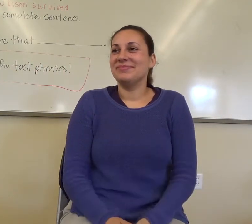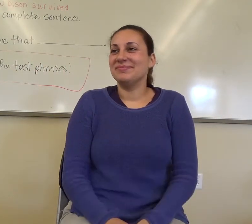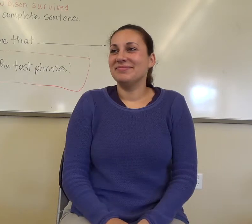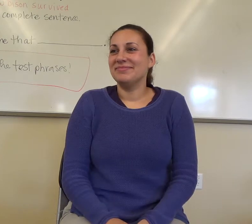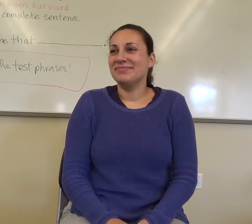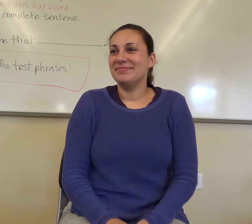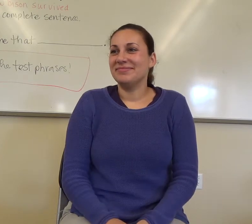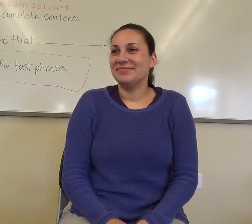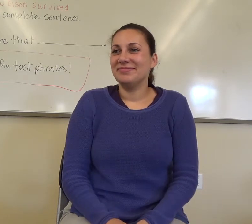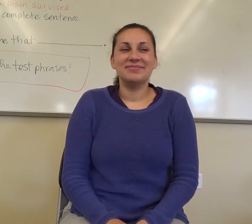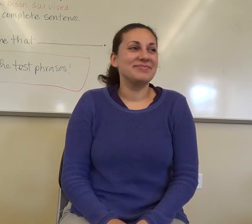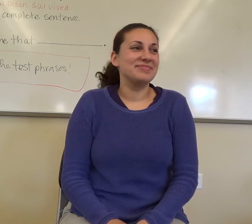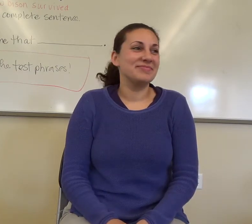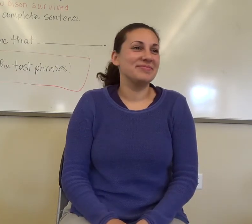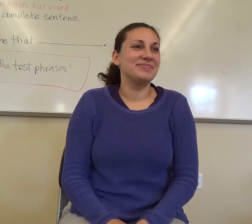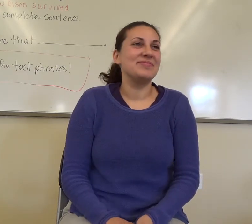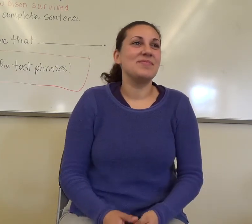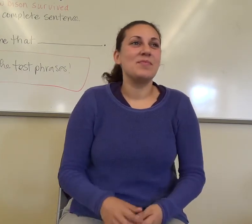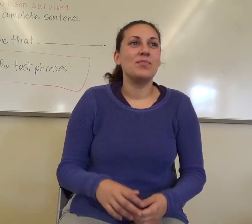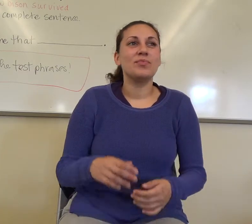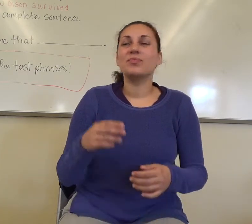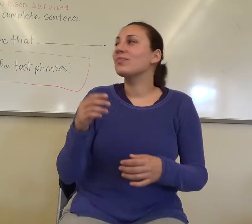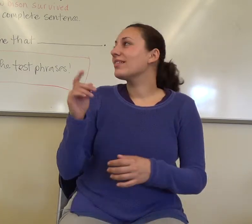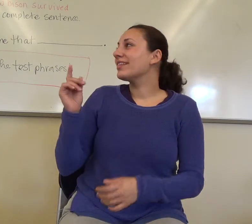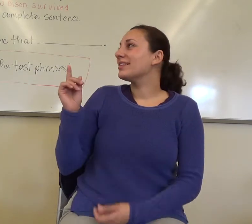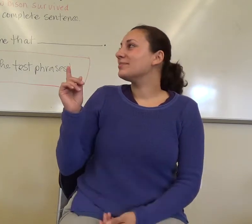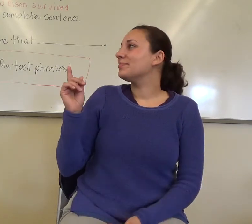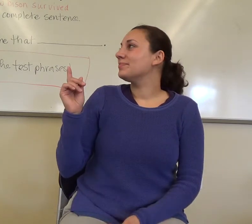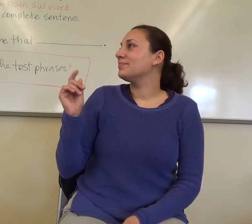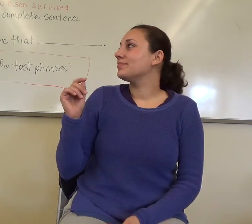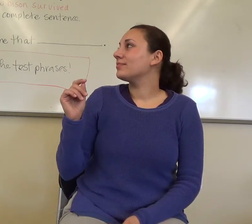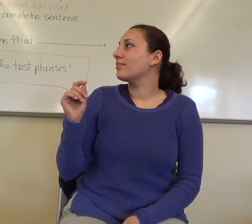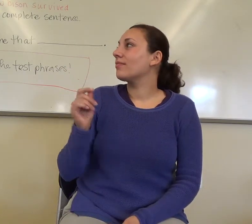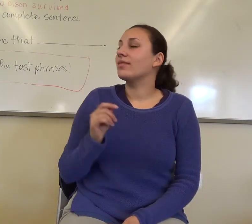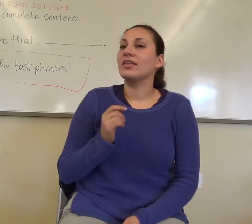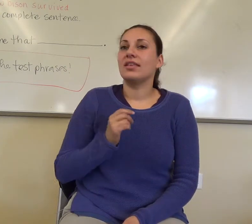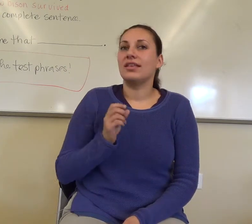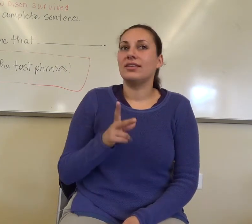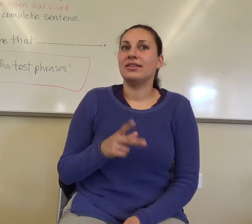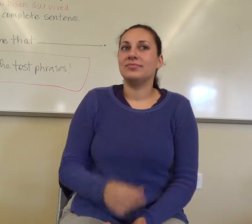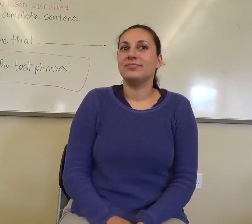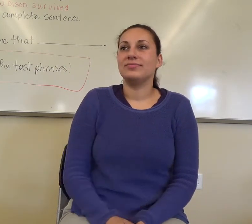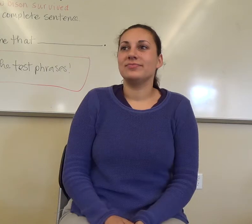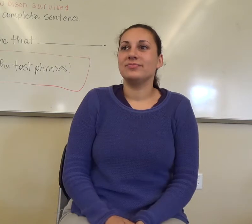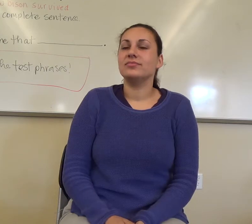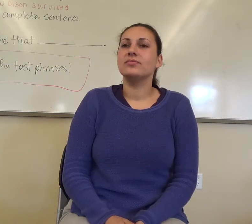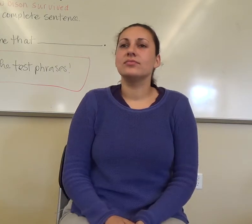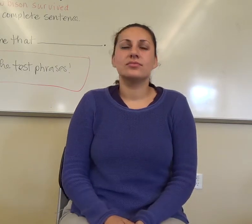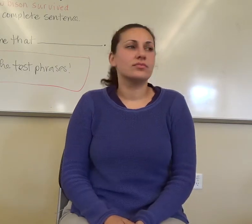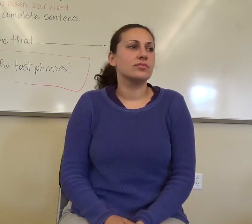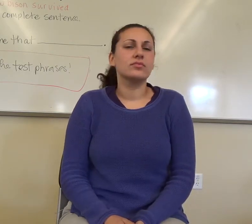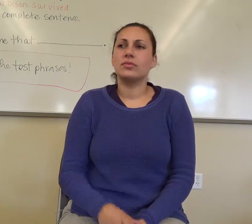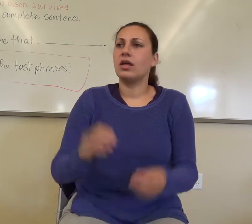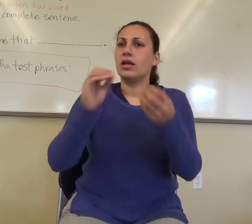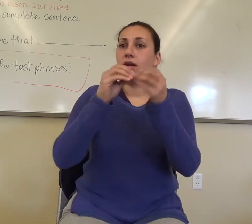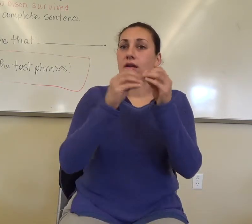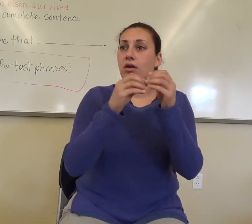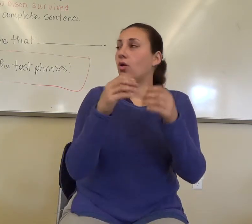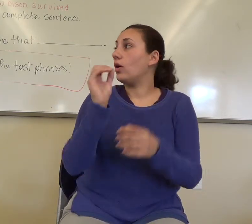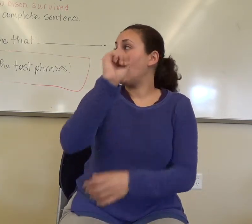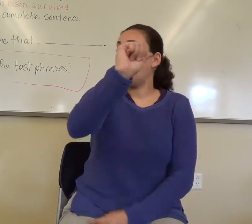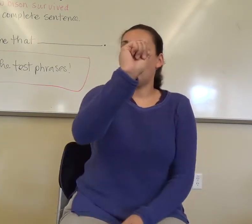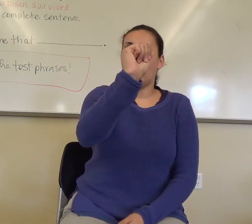of just having you guys start off writing your problems. Because we want to kind of talk about, why isn't number A